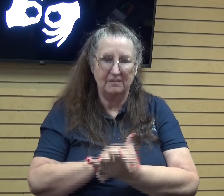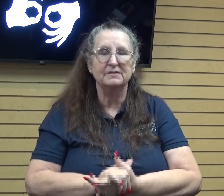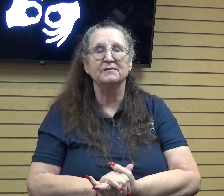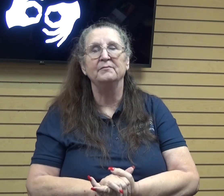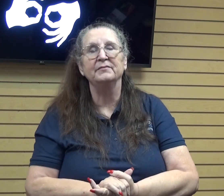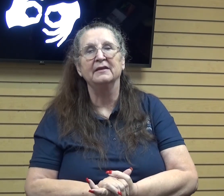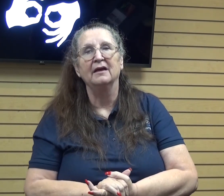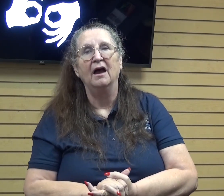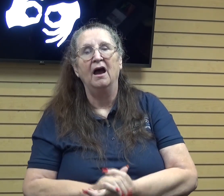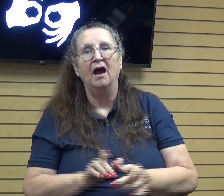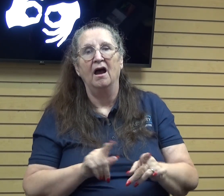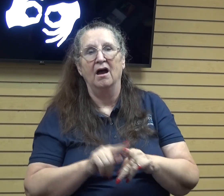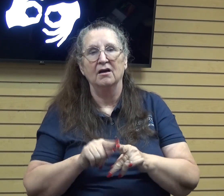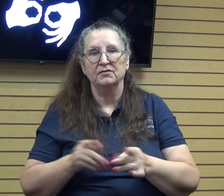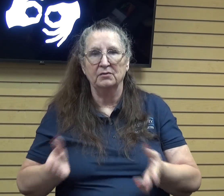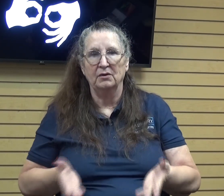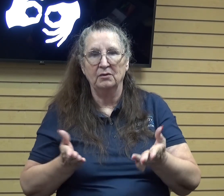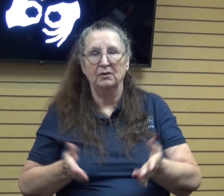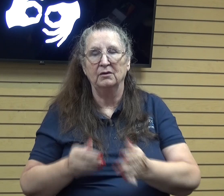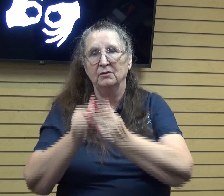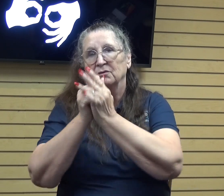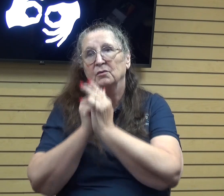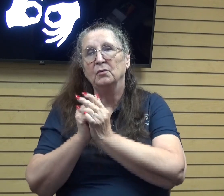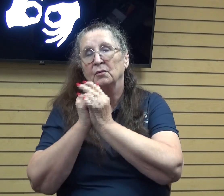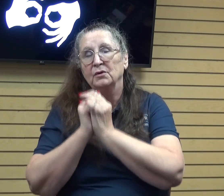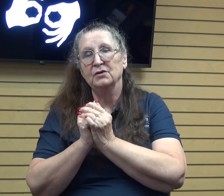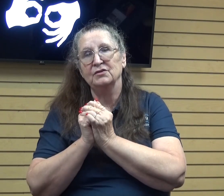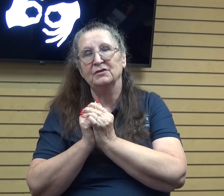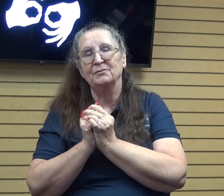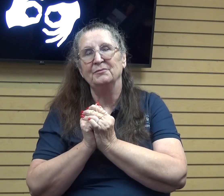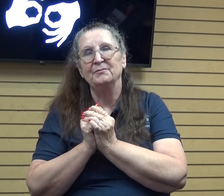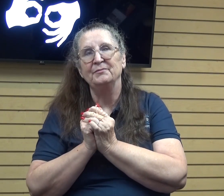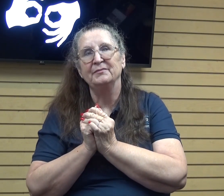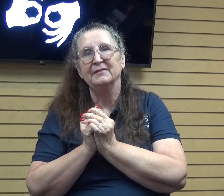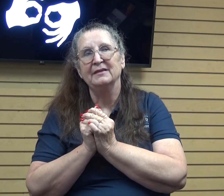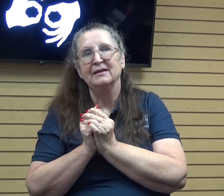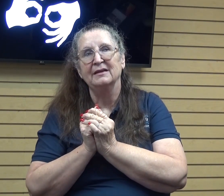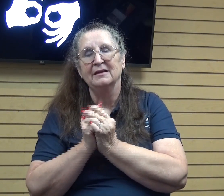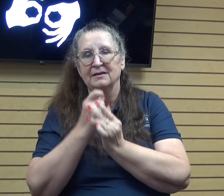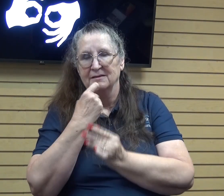also encouraged to worship this past week and